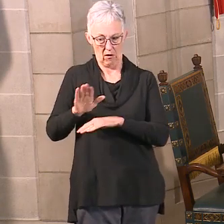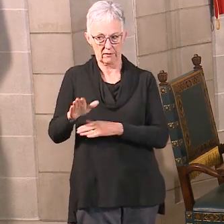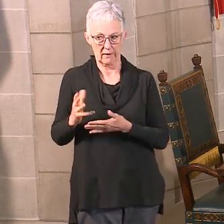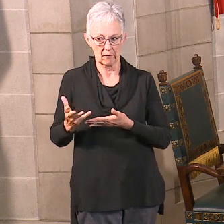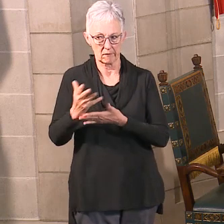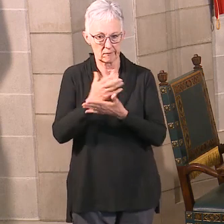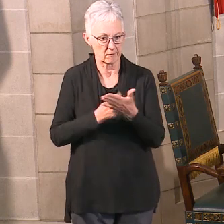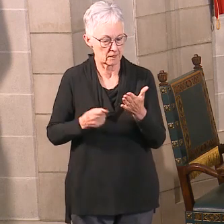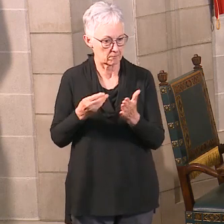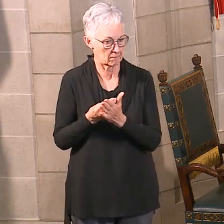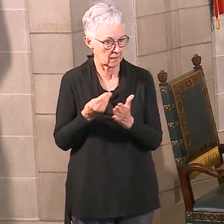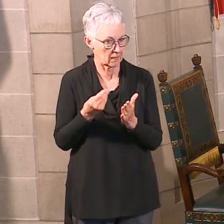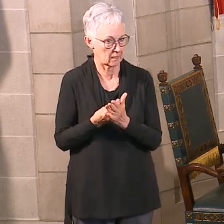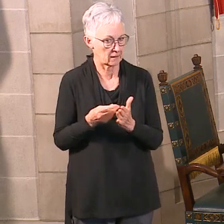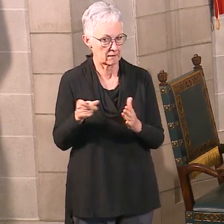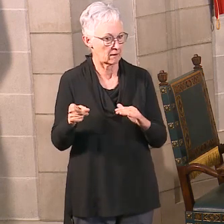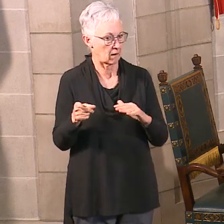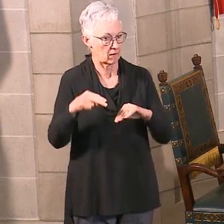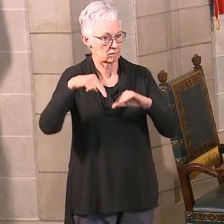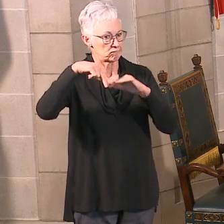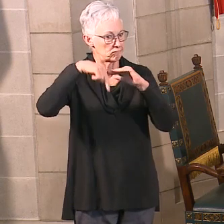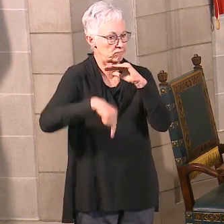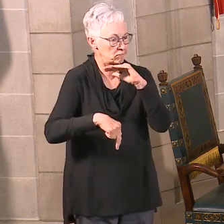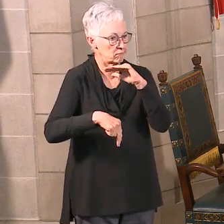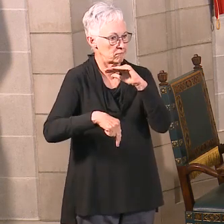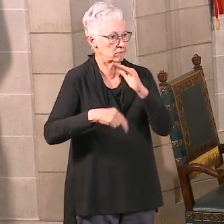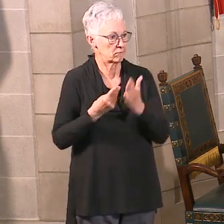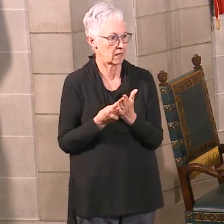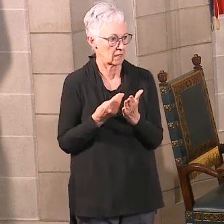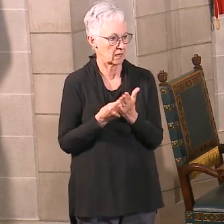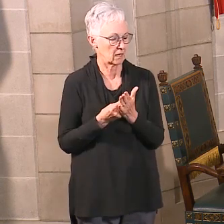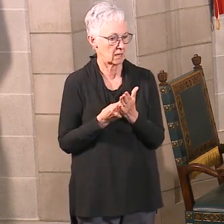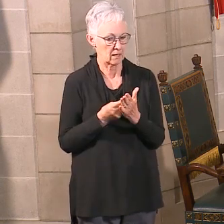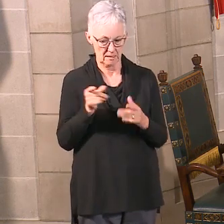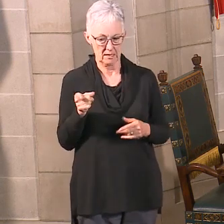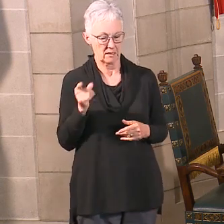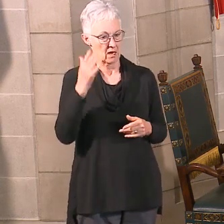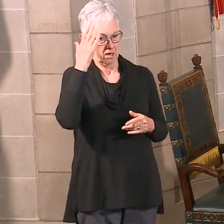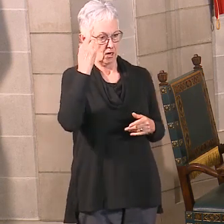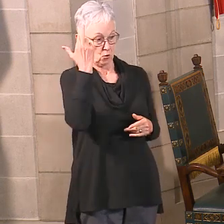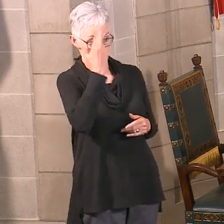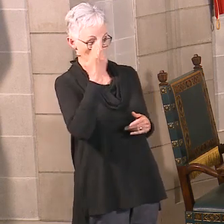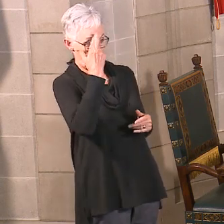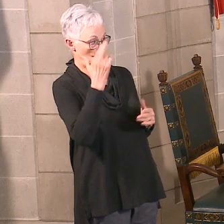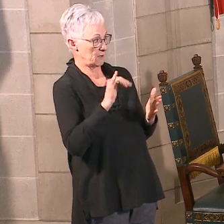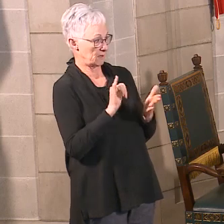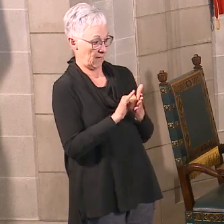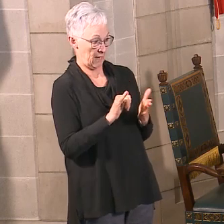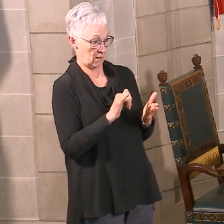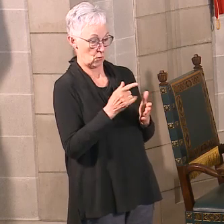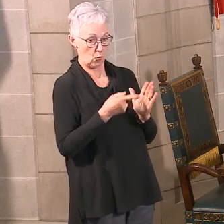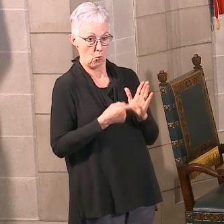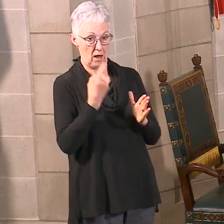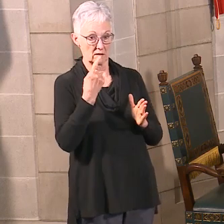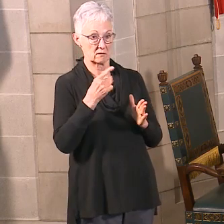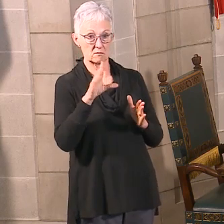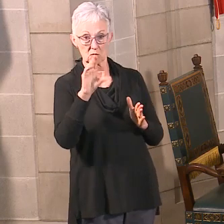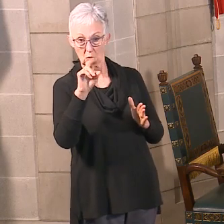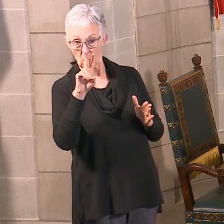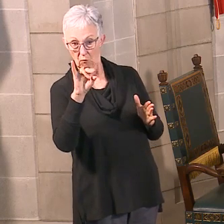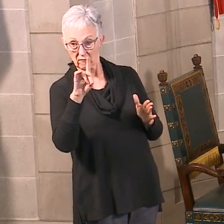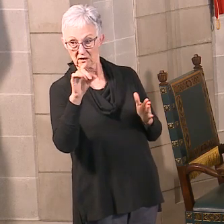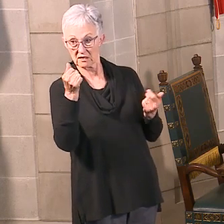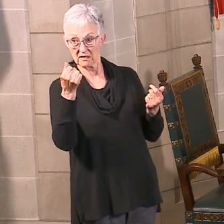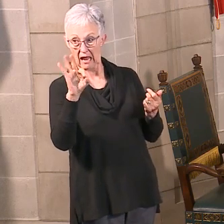And they know for sure that once this physical health emergency is passed, the need for mental health care will definitely